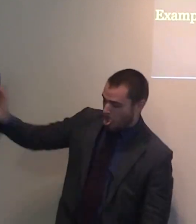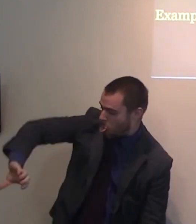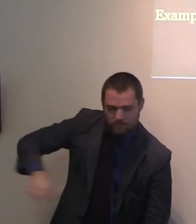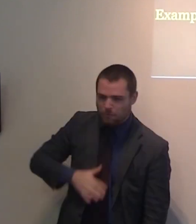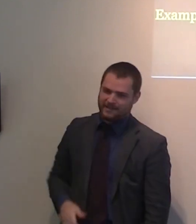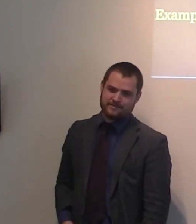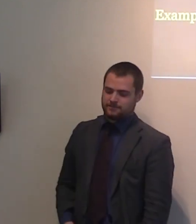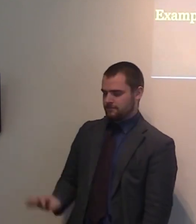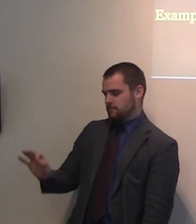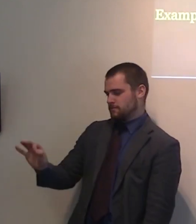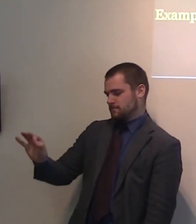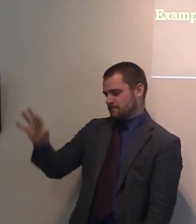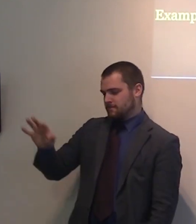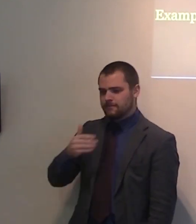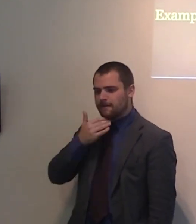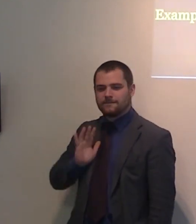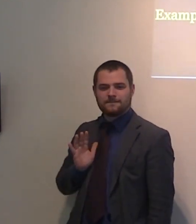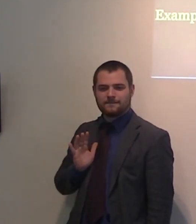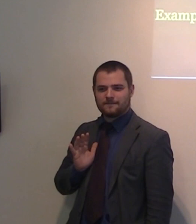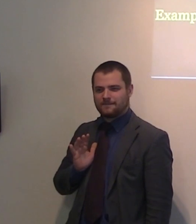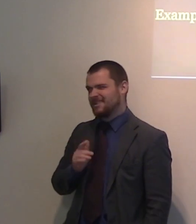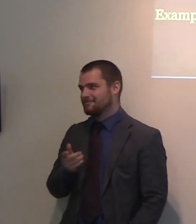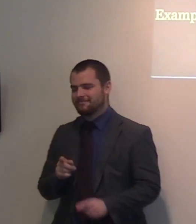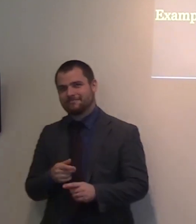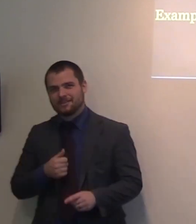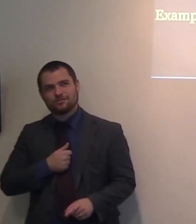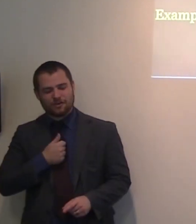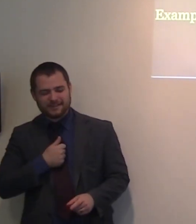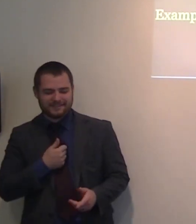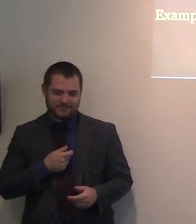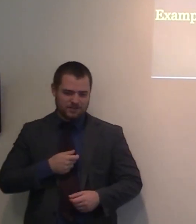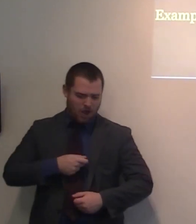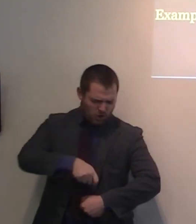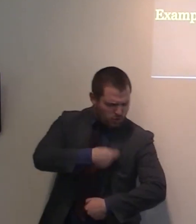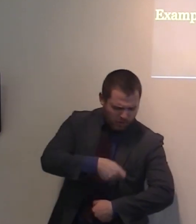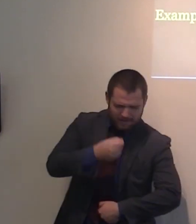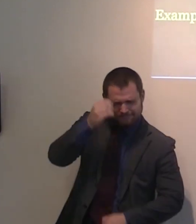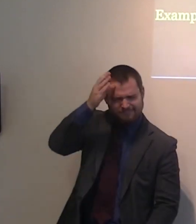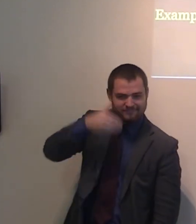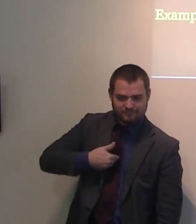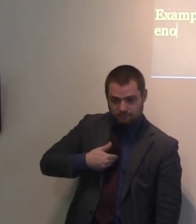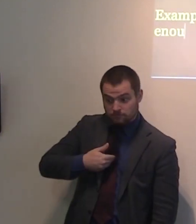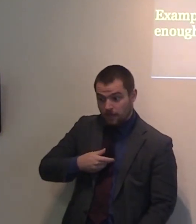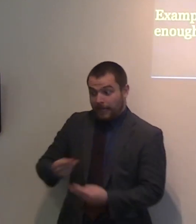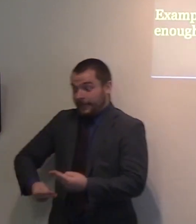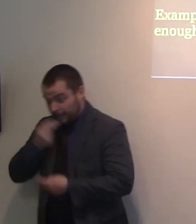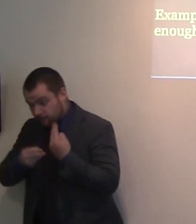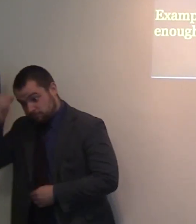Again, I know nothing about cooking. I know how to eat, but nothing about cooking. But I have never